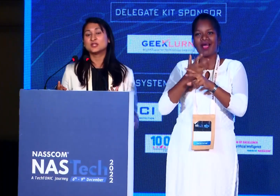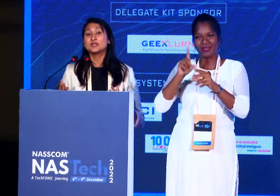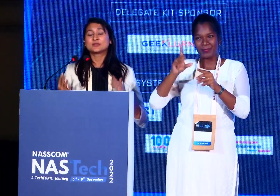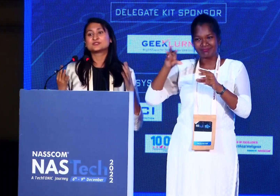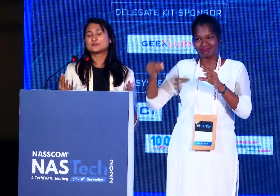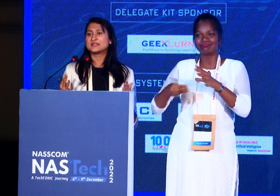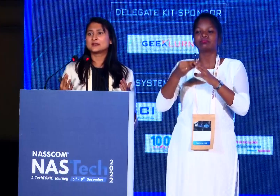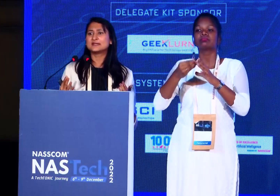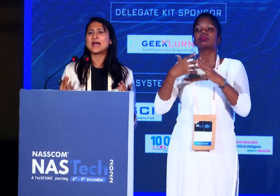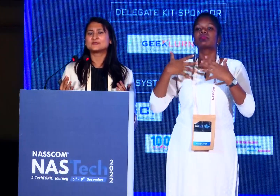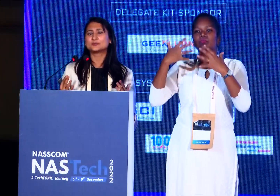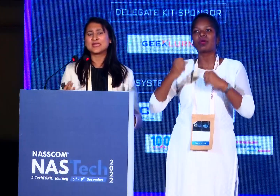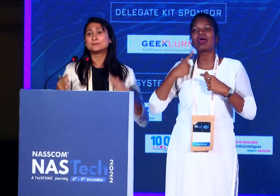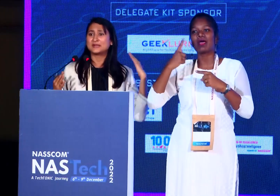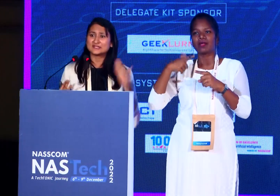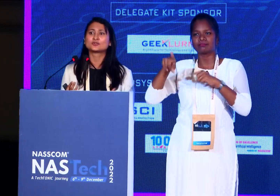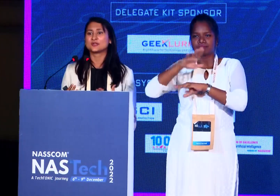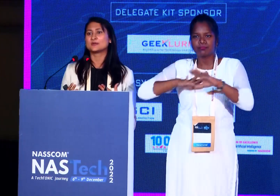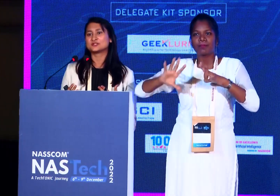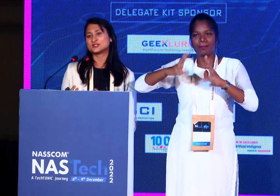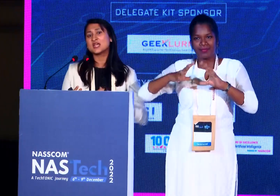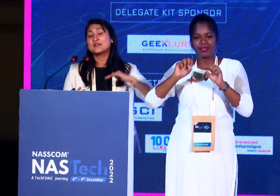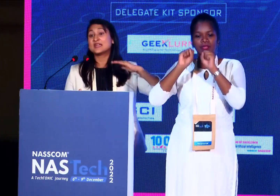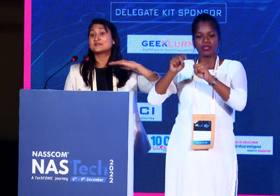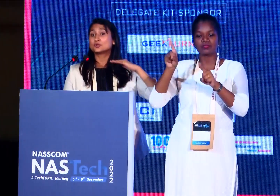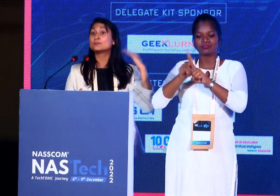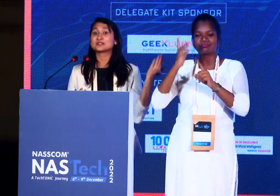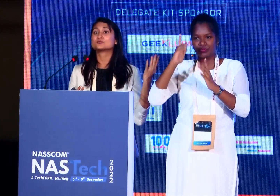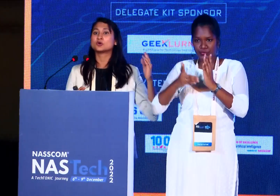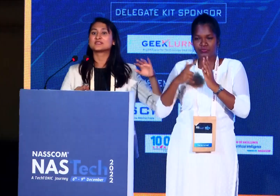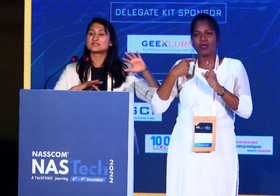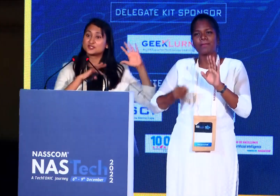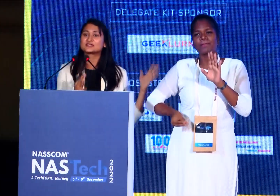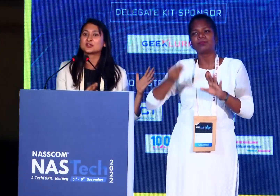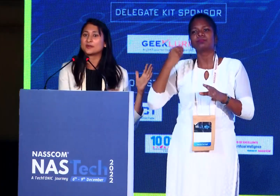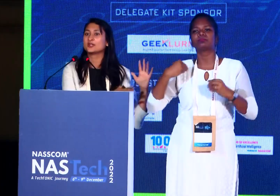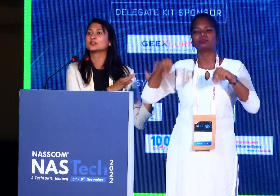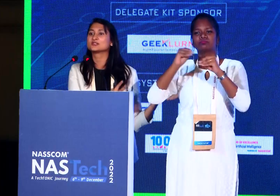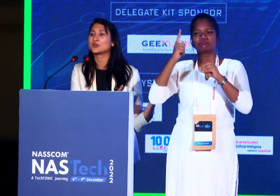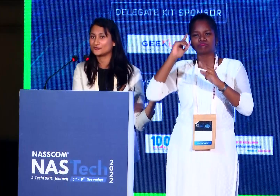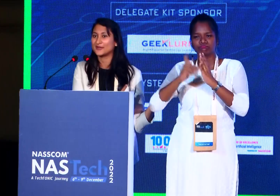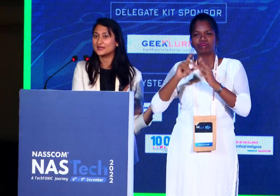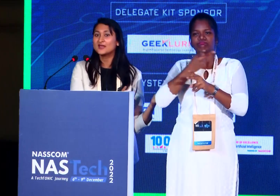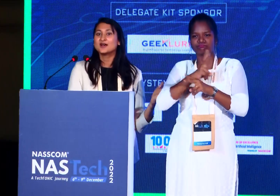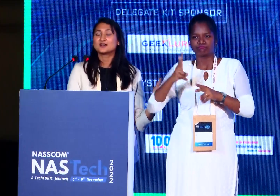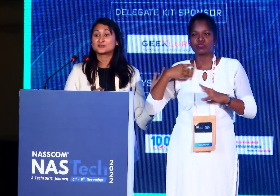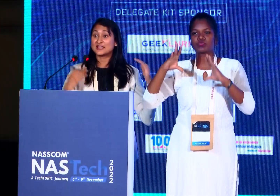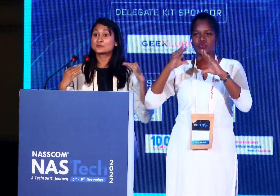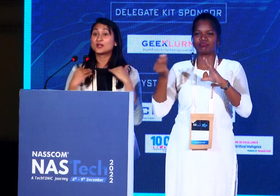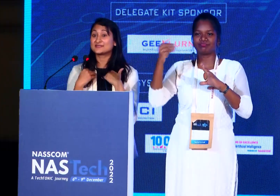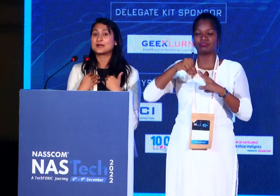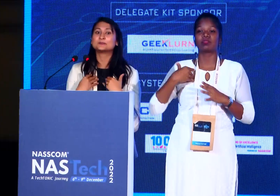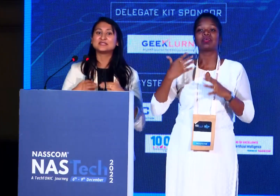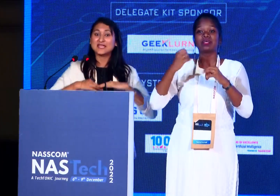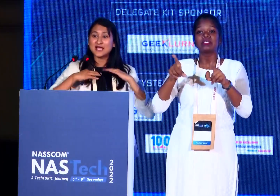innovation, because if we really have to make breakthrough innovations, we have to do much more than just innovating on the software. So